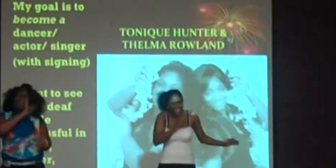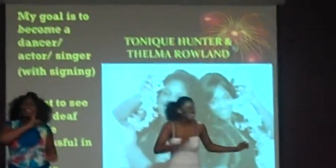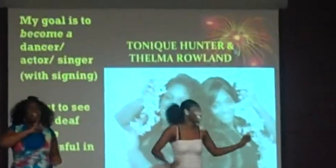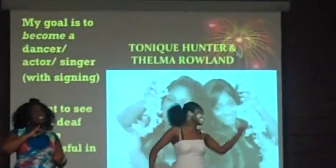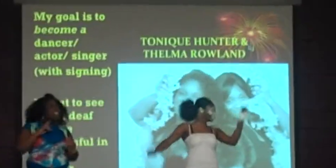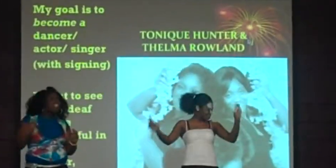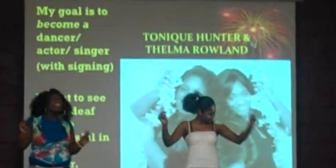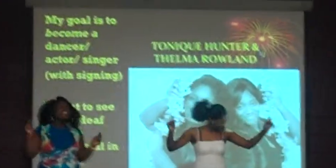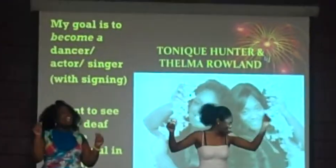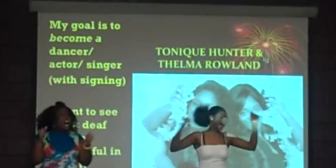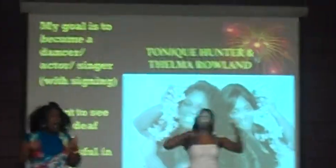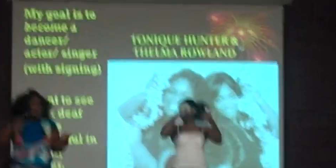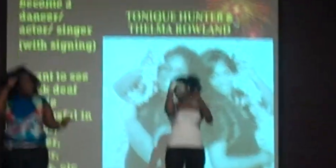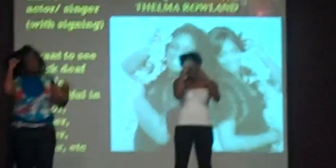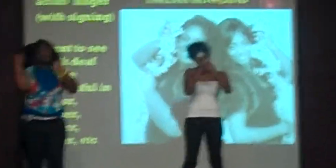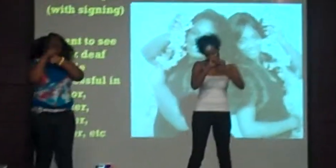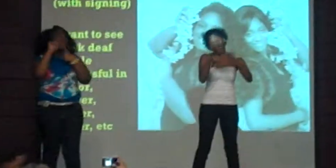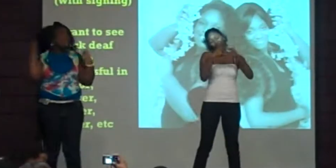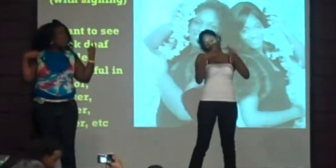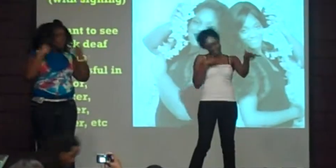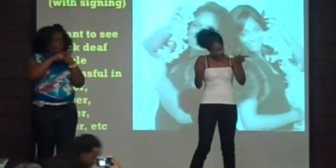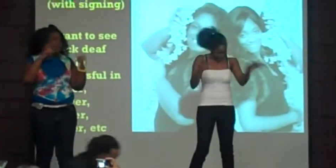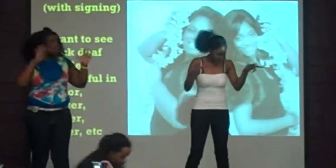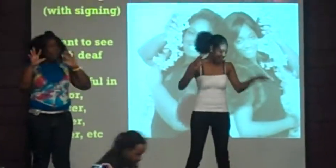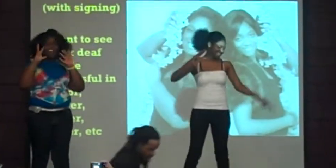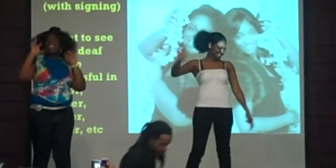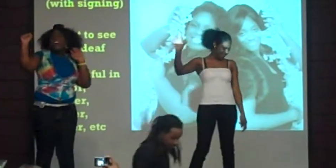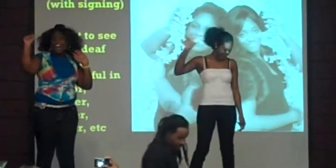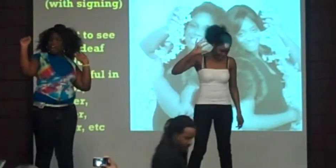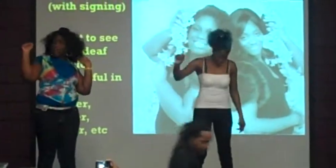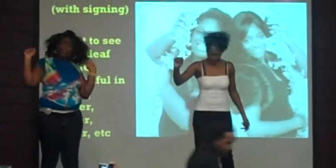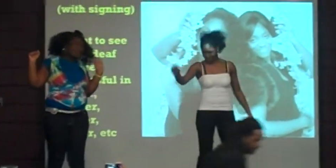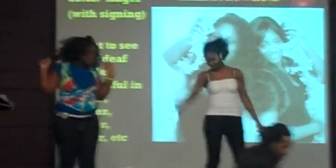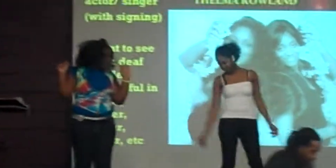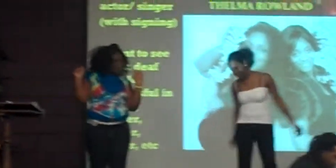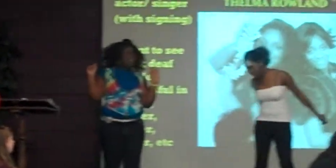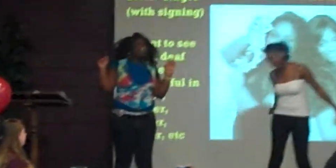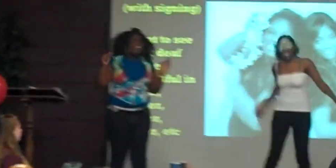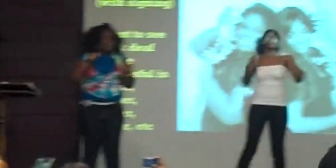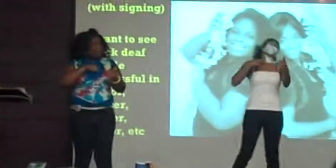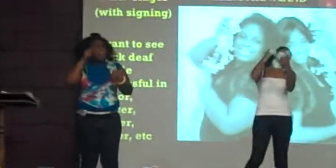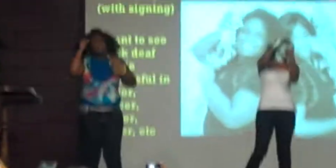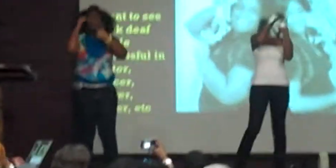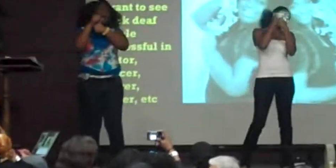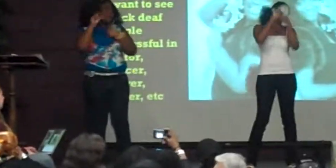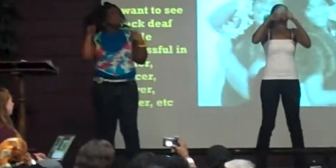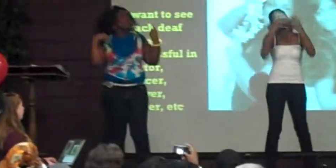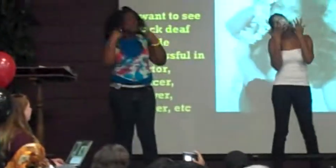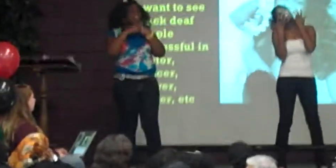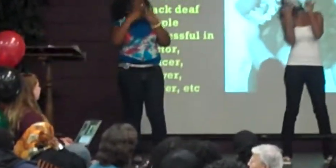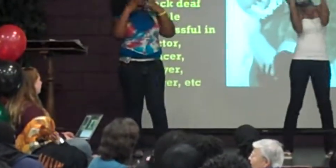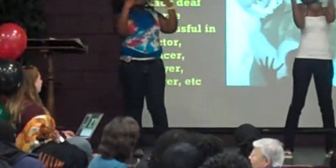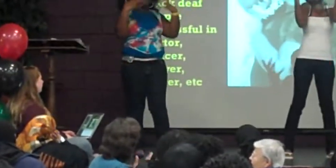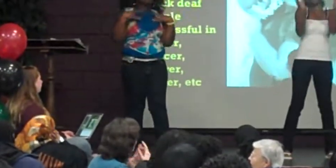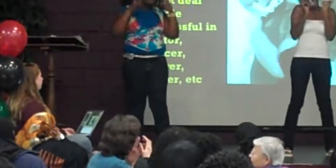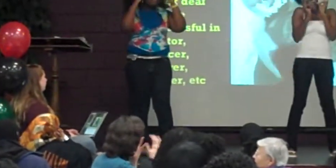I remember when I walked out I remember when I said I